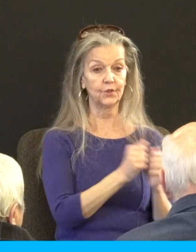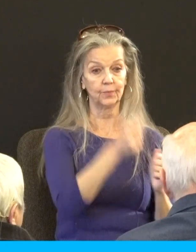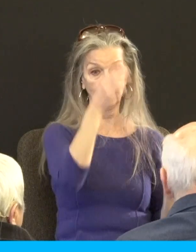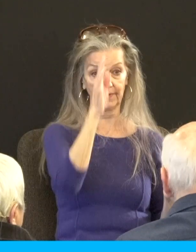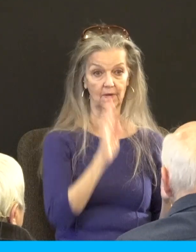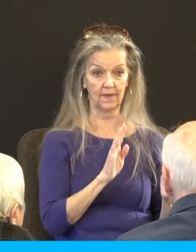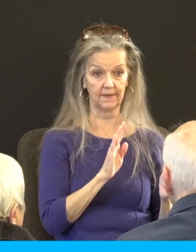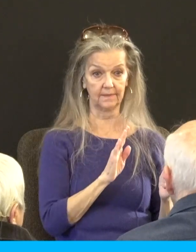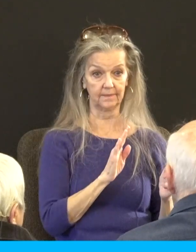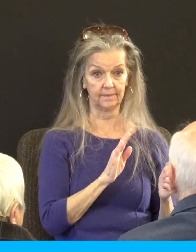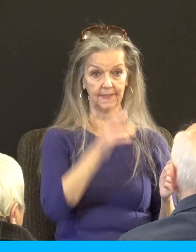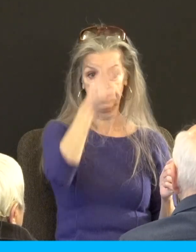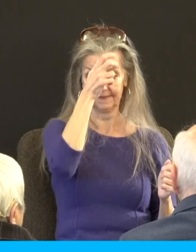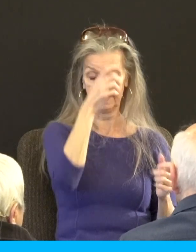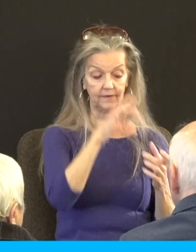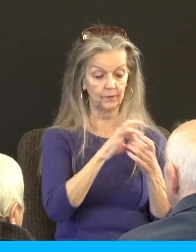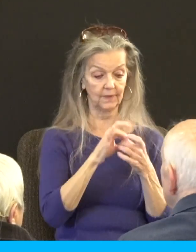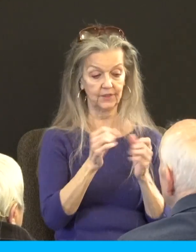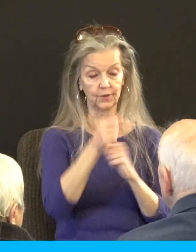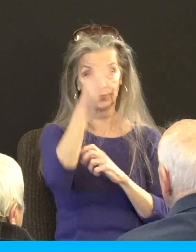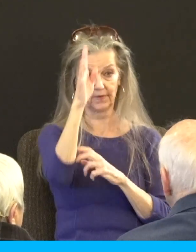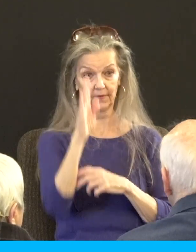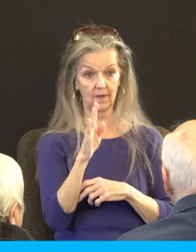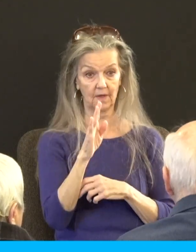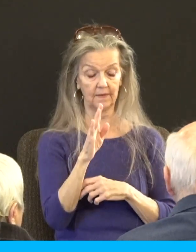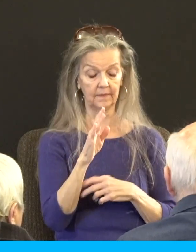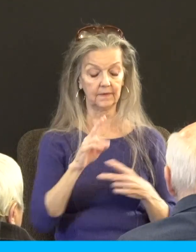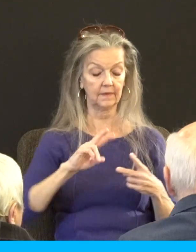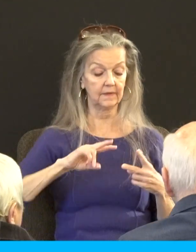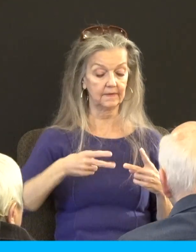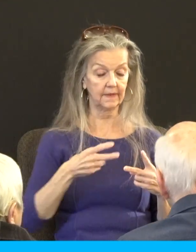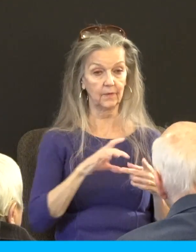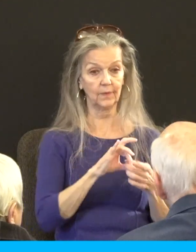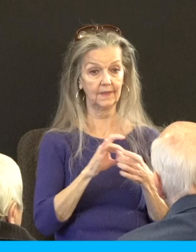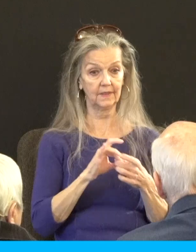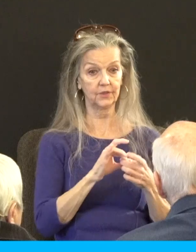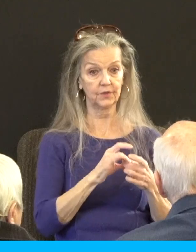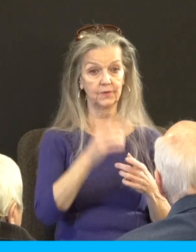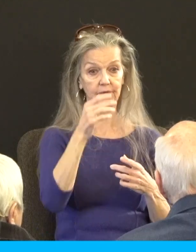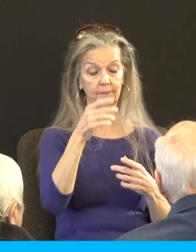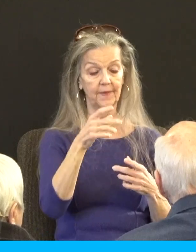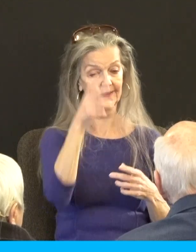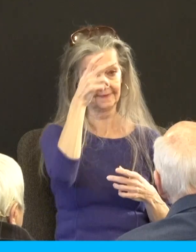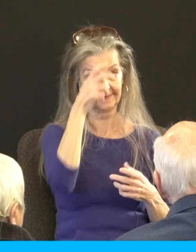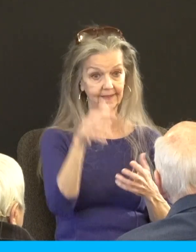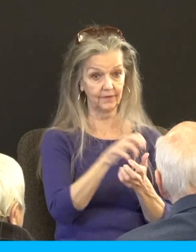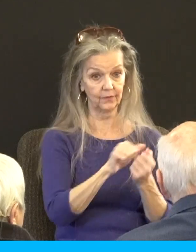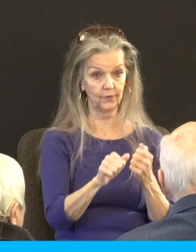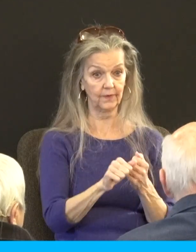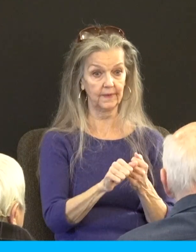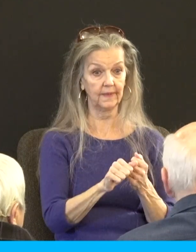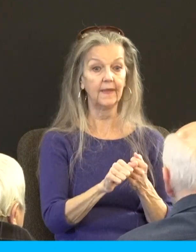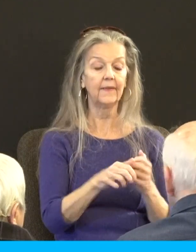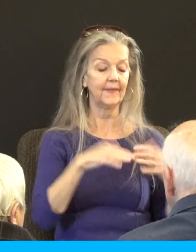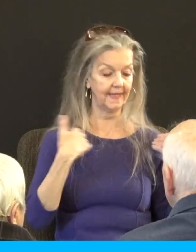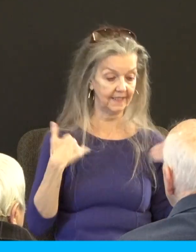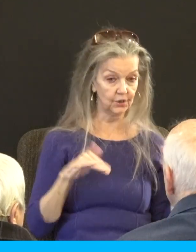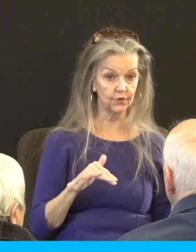oh name the second relationships he blew up the angelic realm that rebelled with him